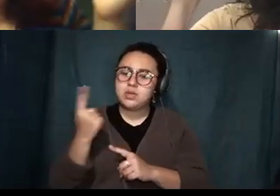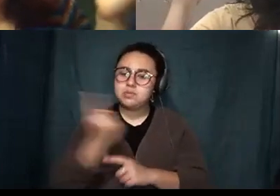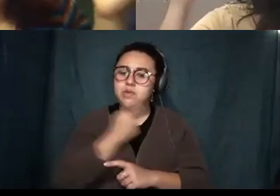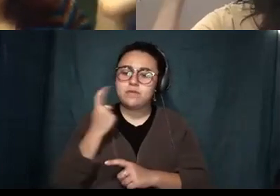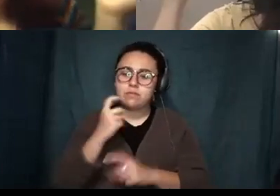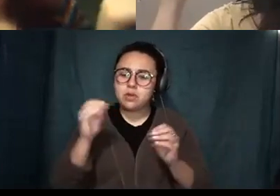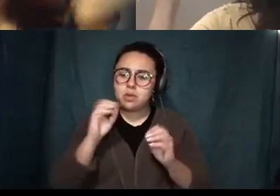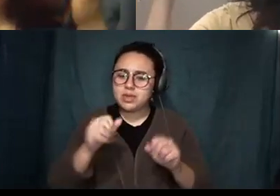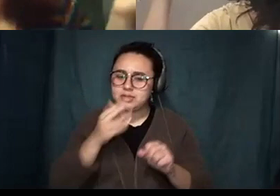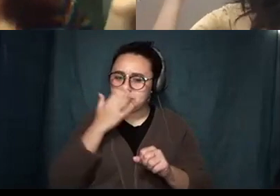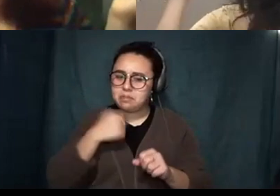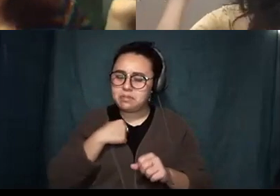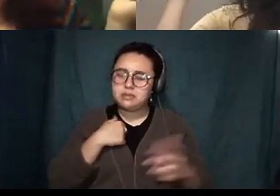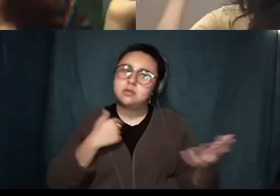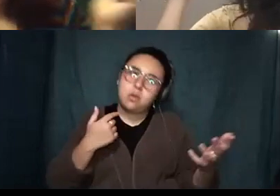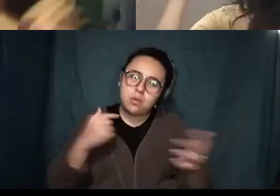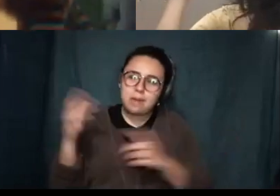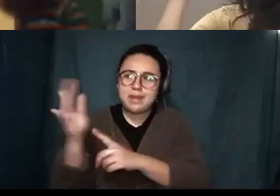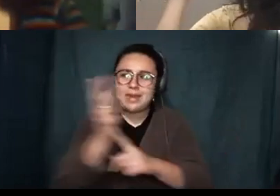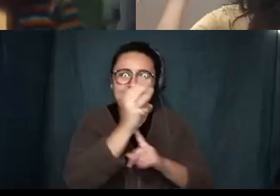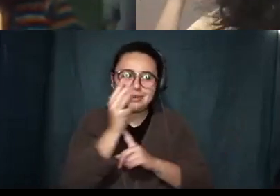scents have been useful to me this year